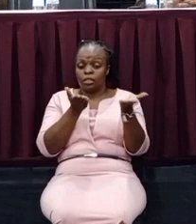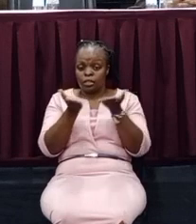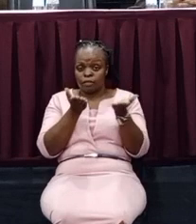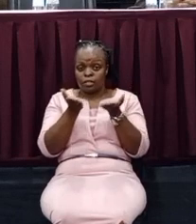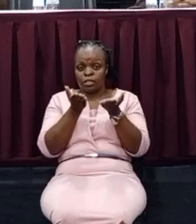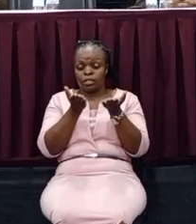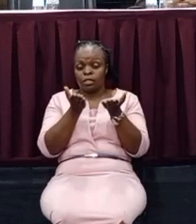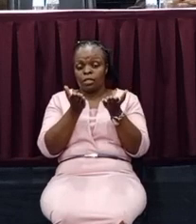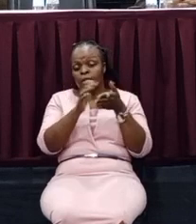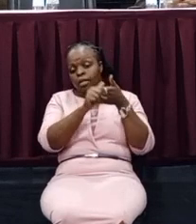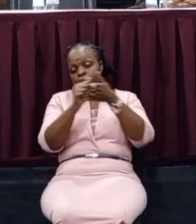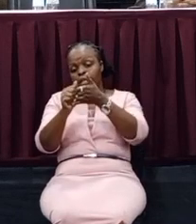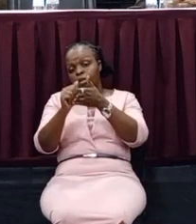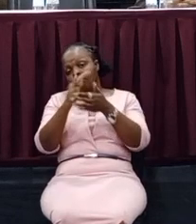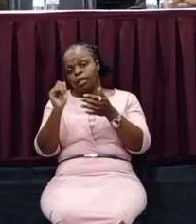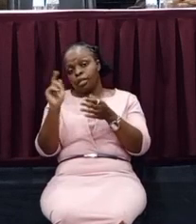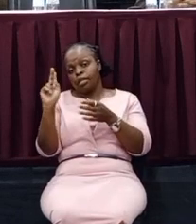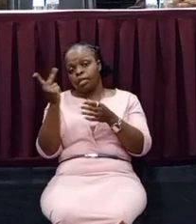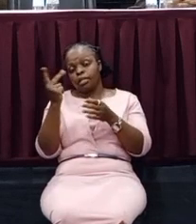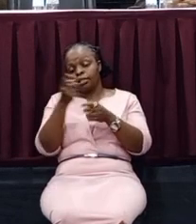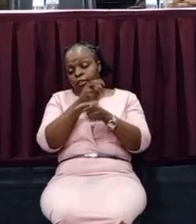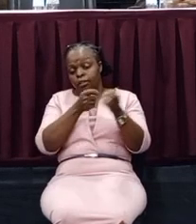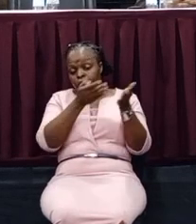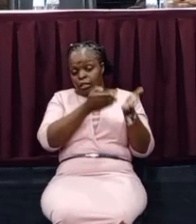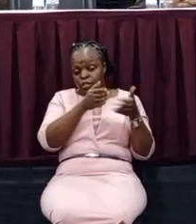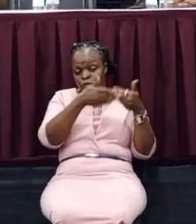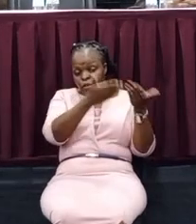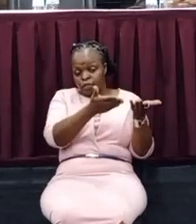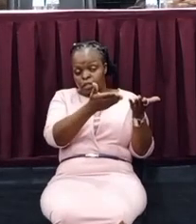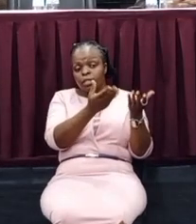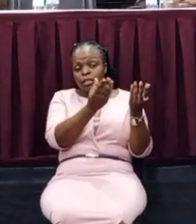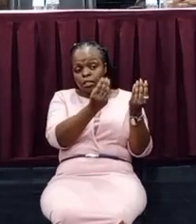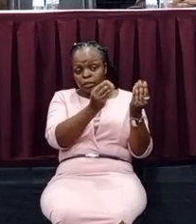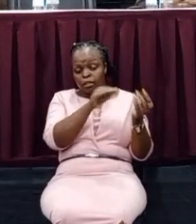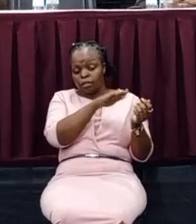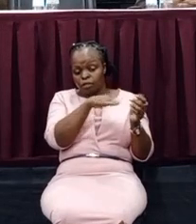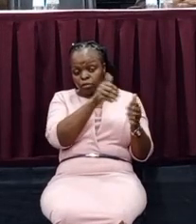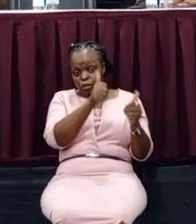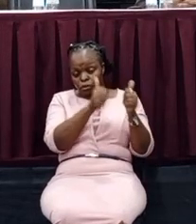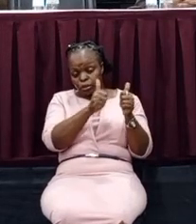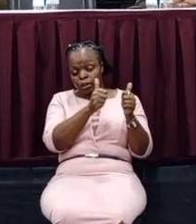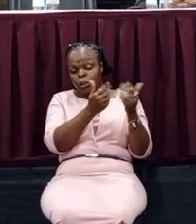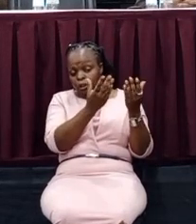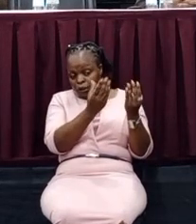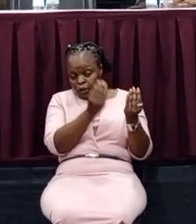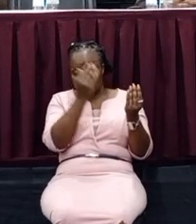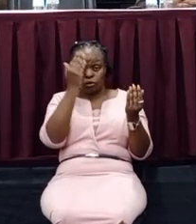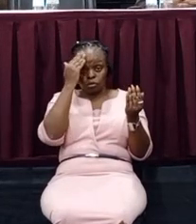led by Kentrade here, is to provide that enabling environment, which is predictable, which is smooth,